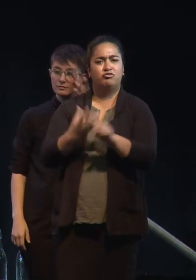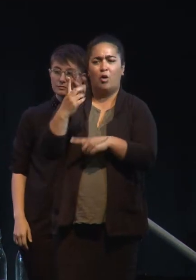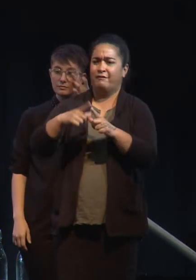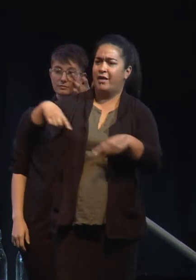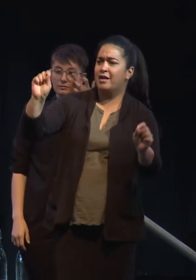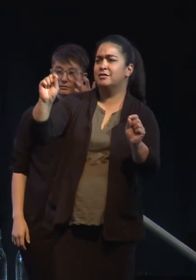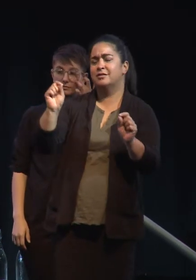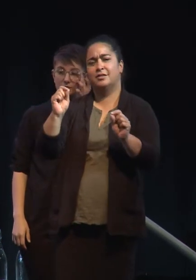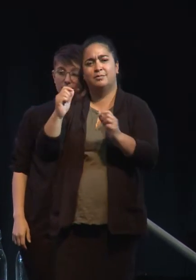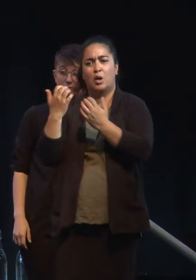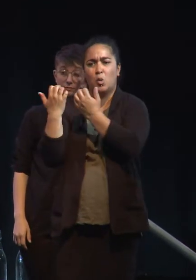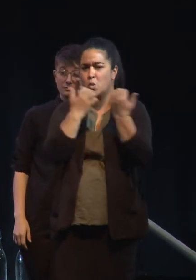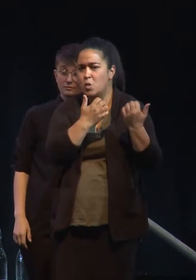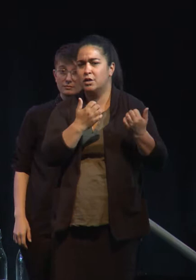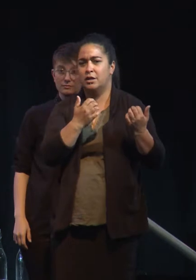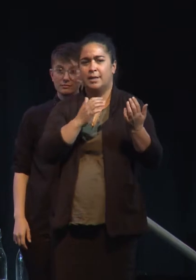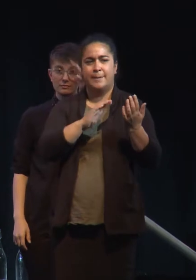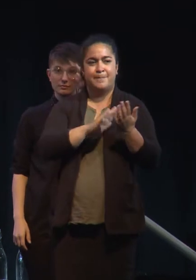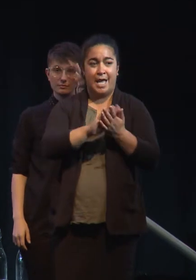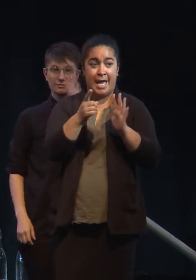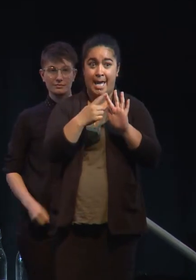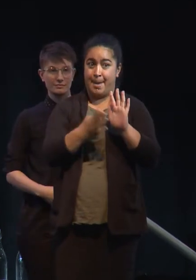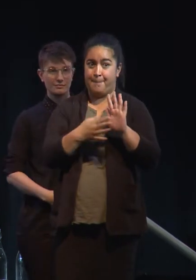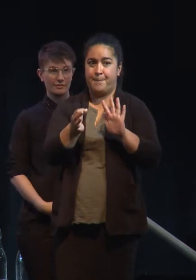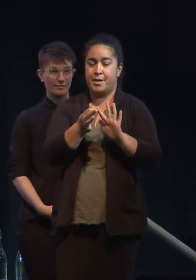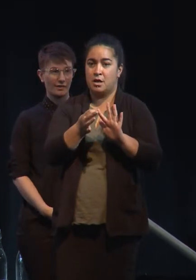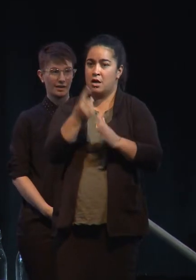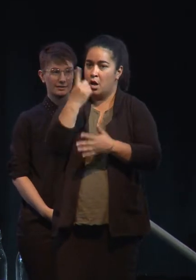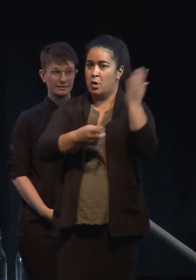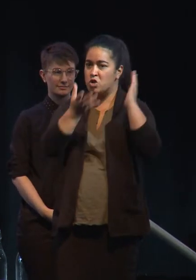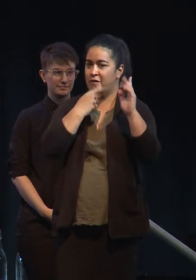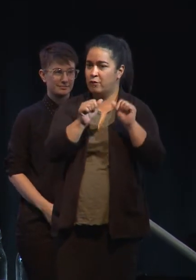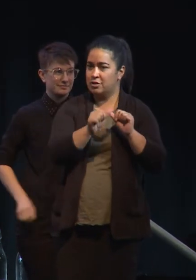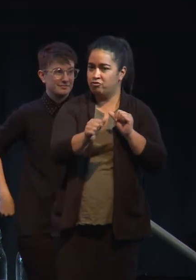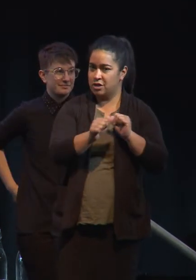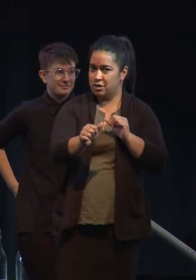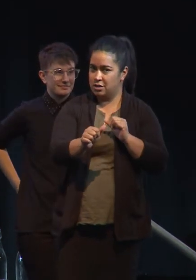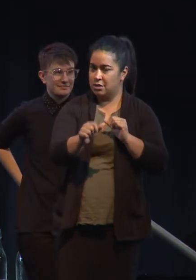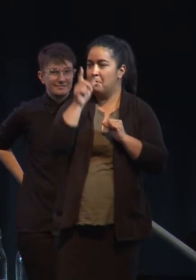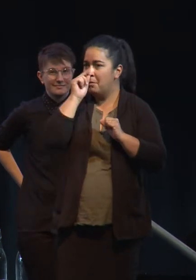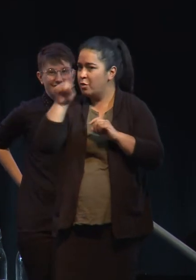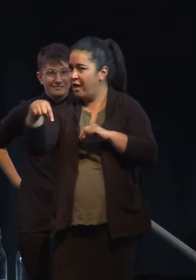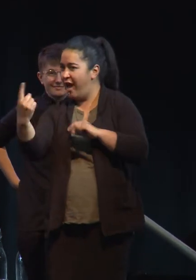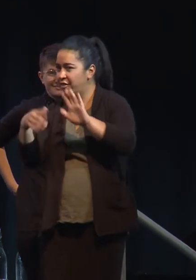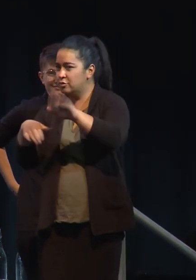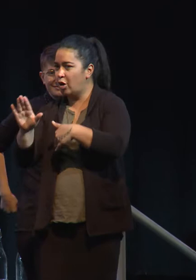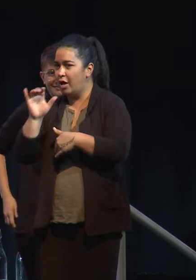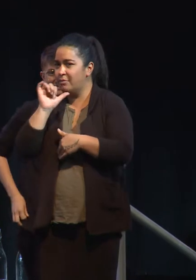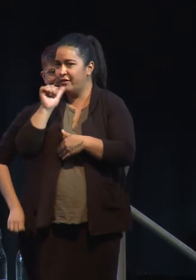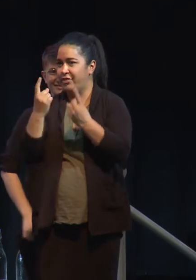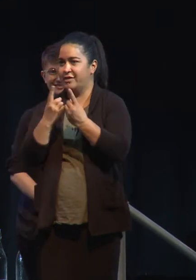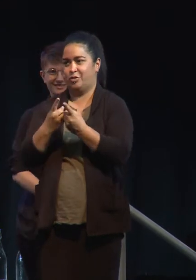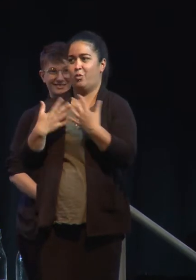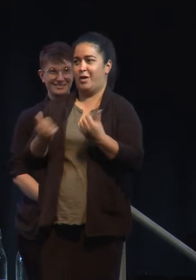industrial hemp, and maybe the other kind in a year or so if things go well in this referendum.